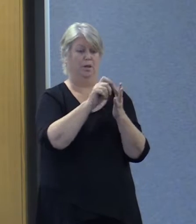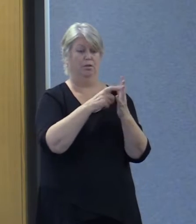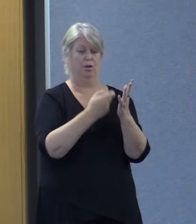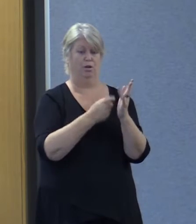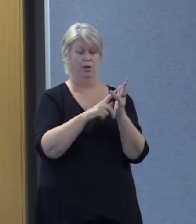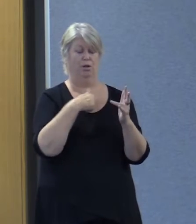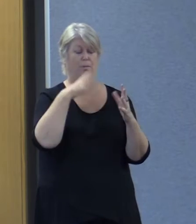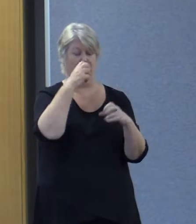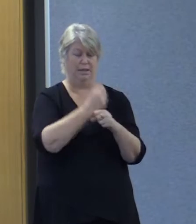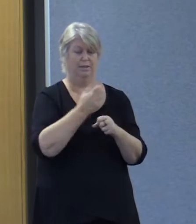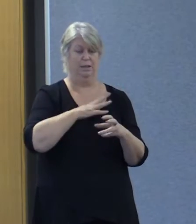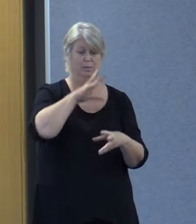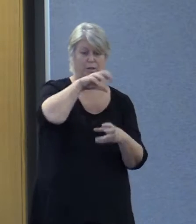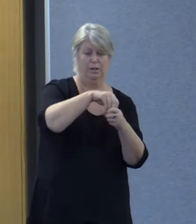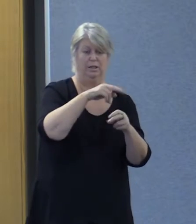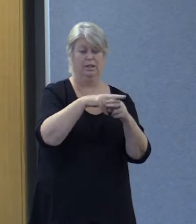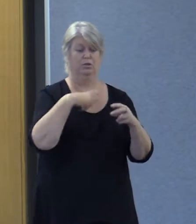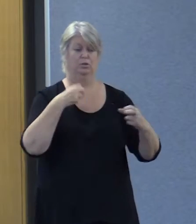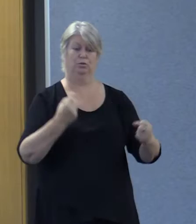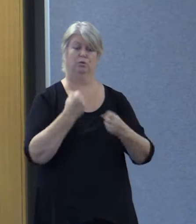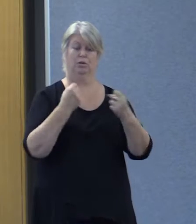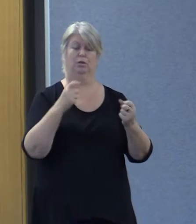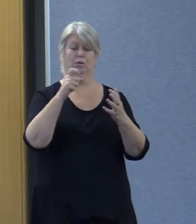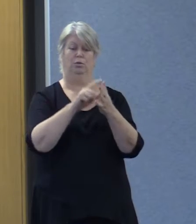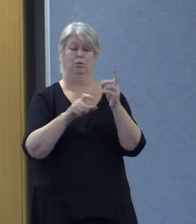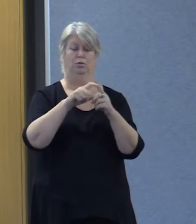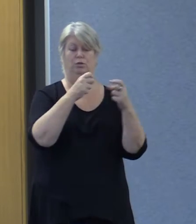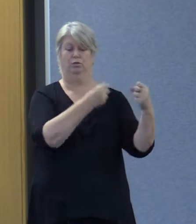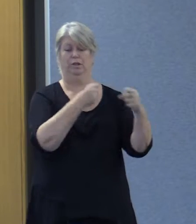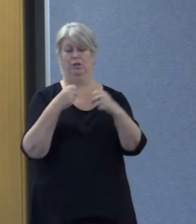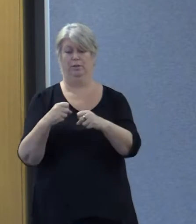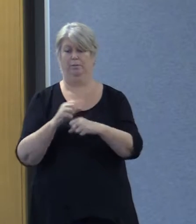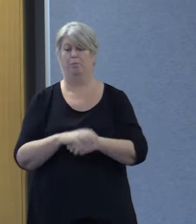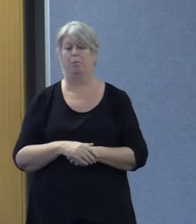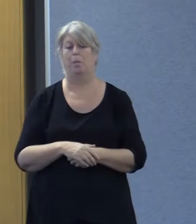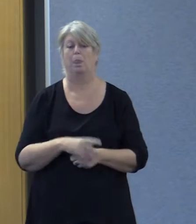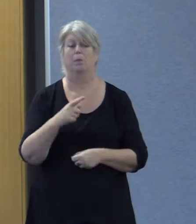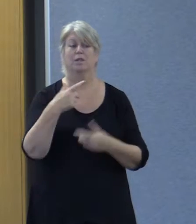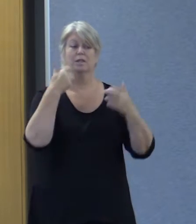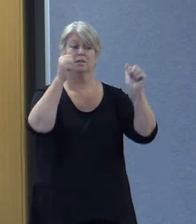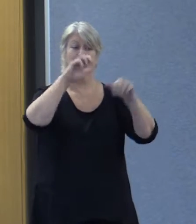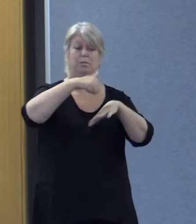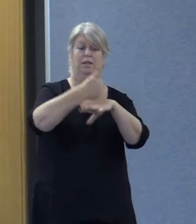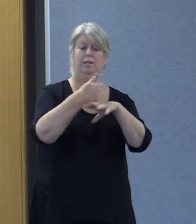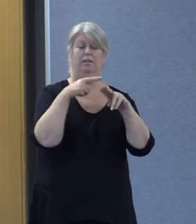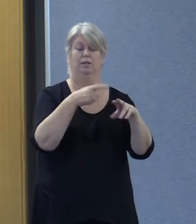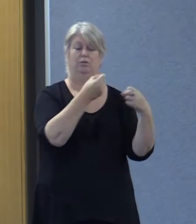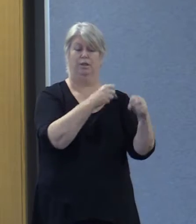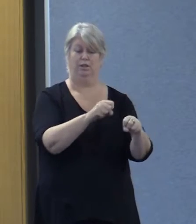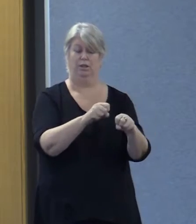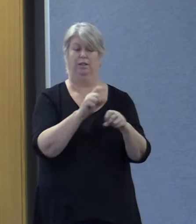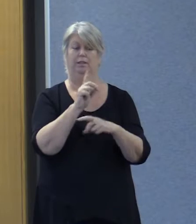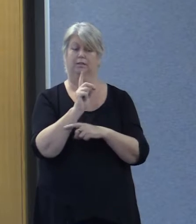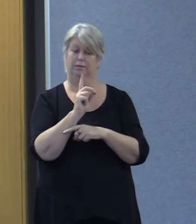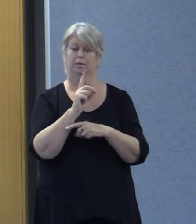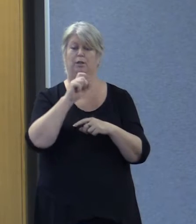be incorporated into a robust, cold strategy. The successful implementation of this strategy, however,